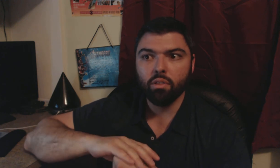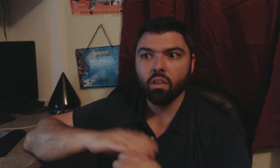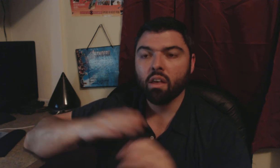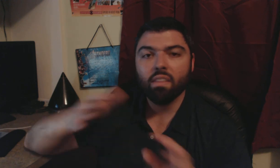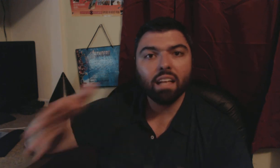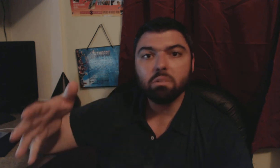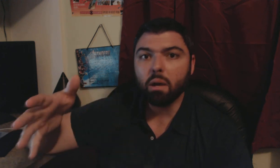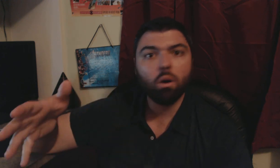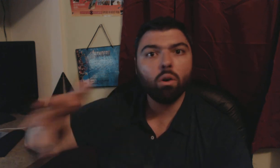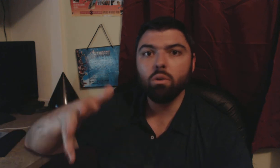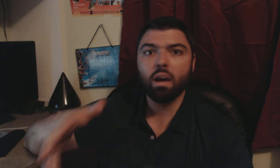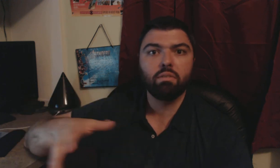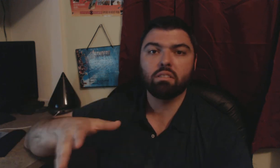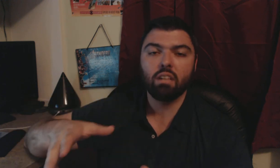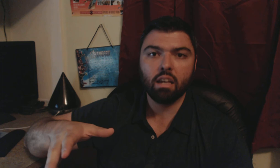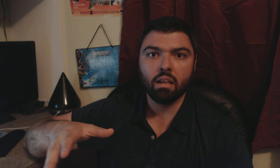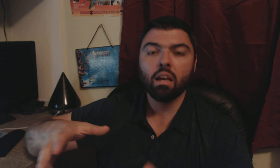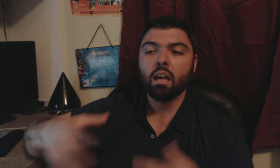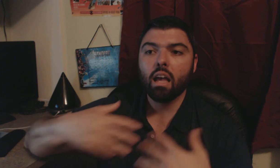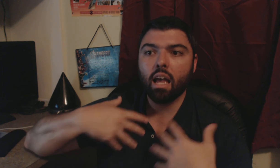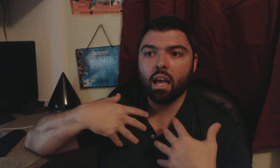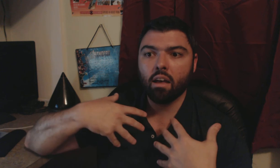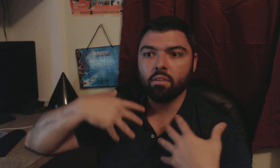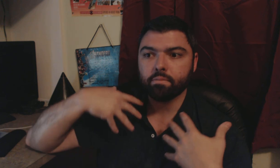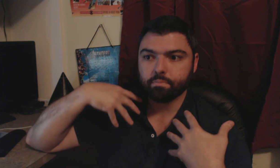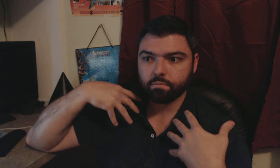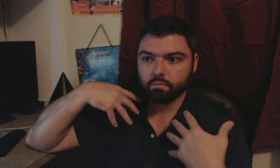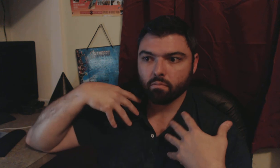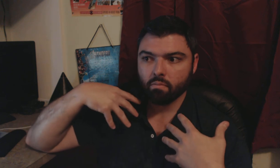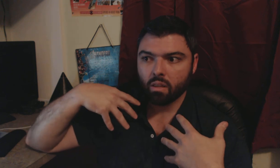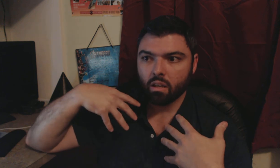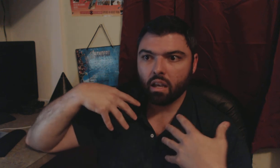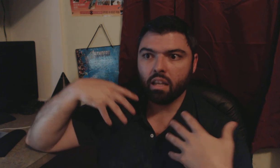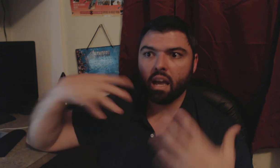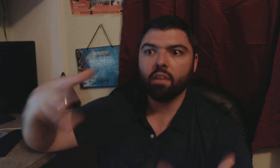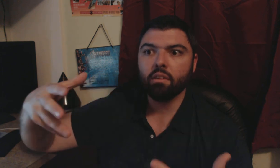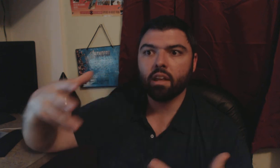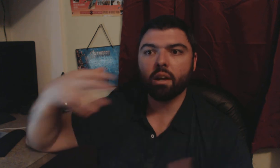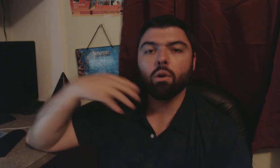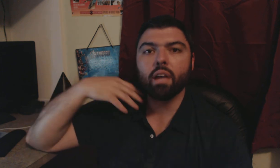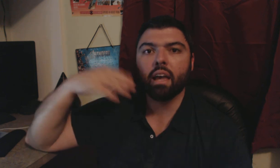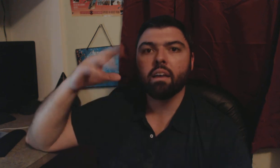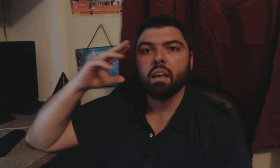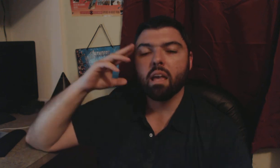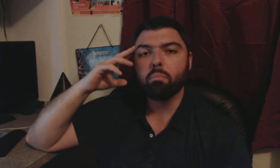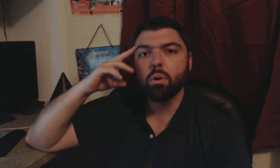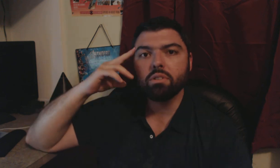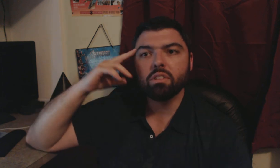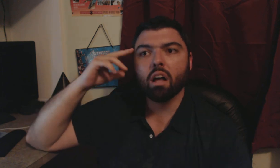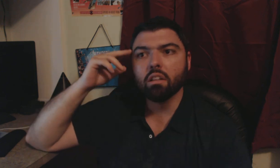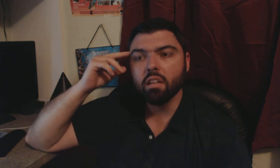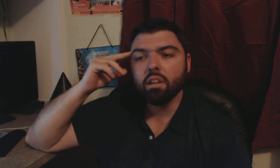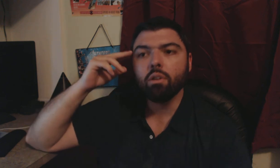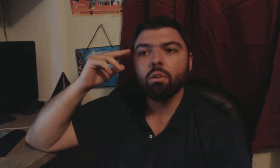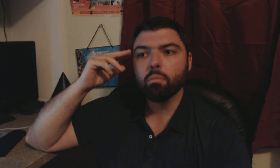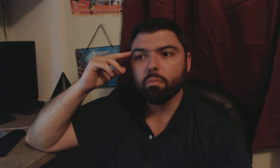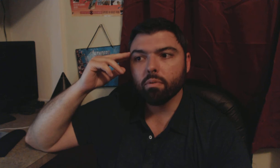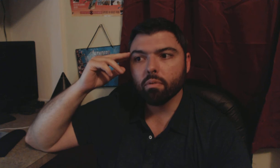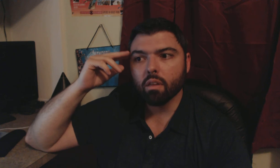growth that's about all you have to say and and now they're like okay it puts a little